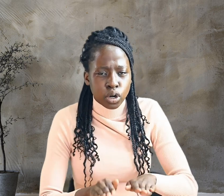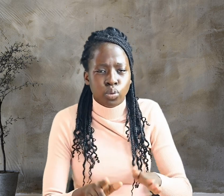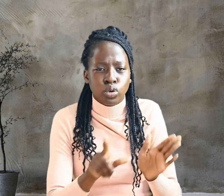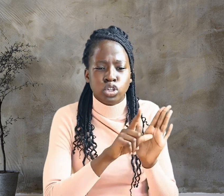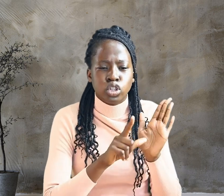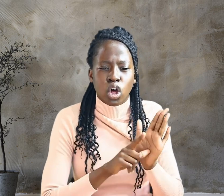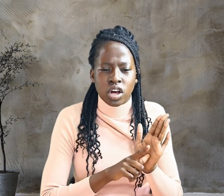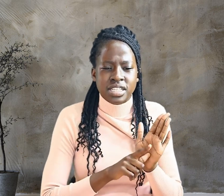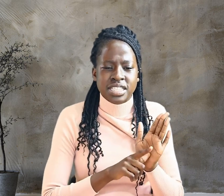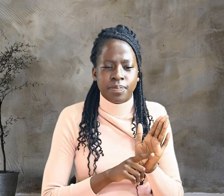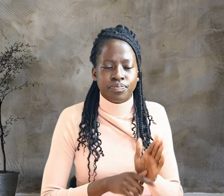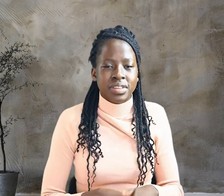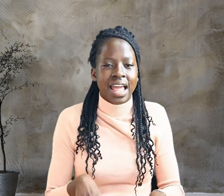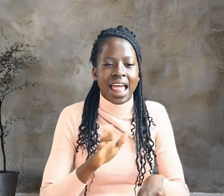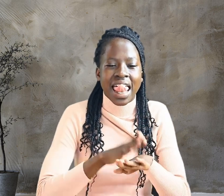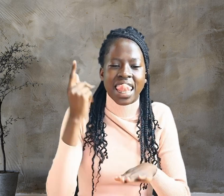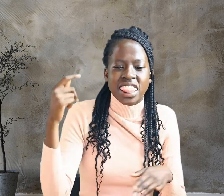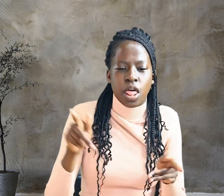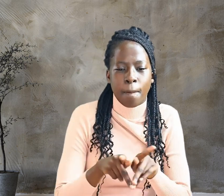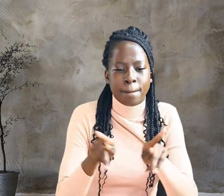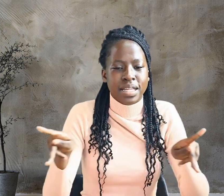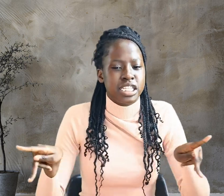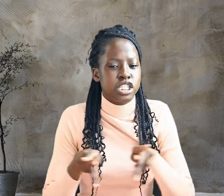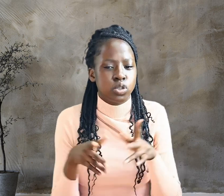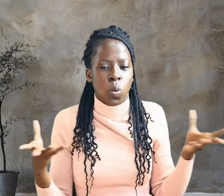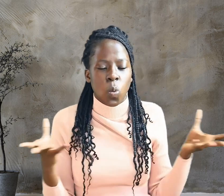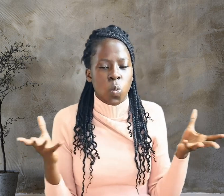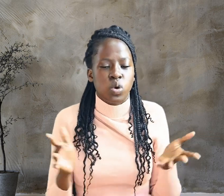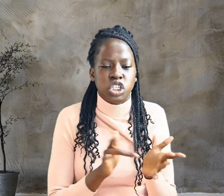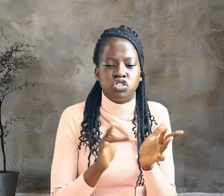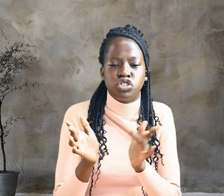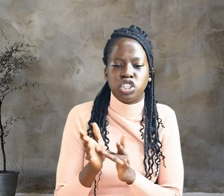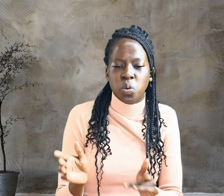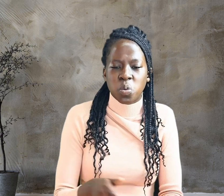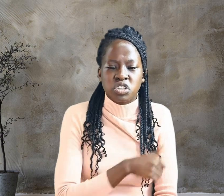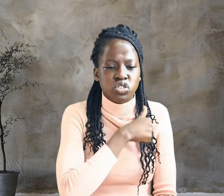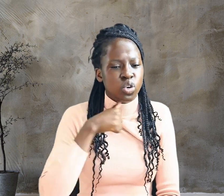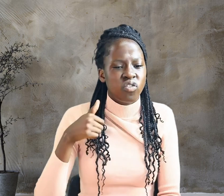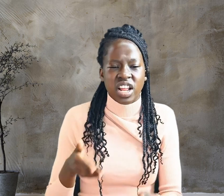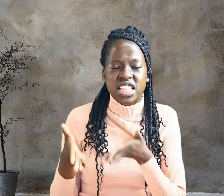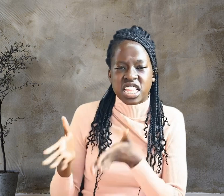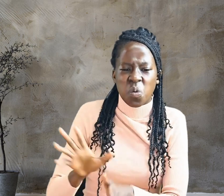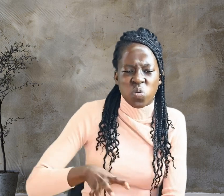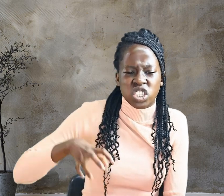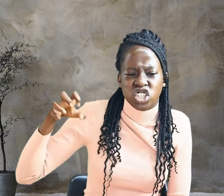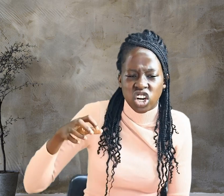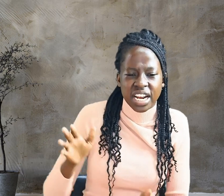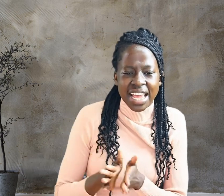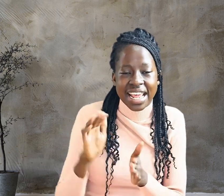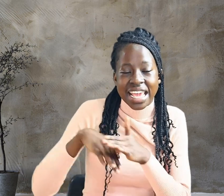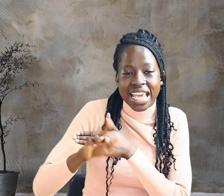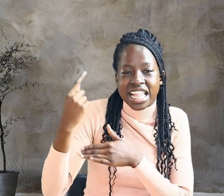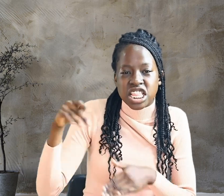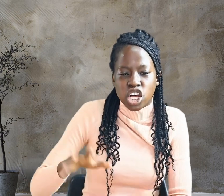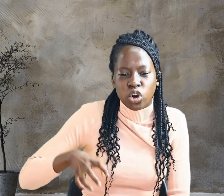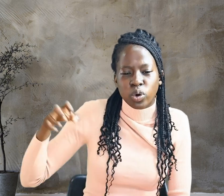At the place where Jesus was crucified, there was a garden, and in the garden, a new tomb,